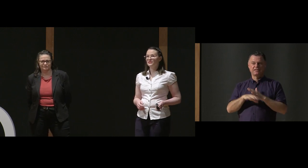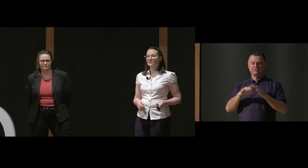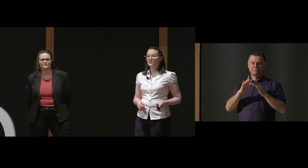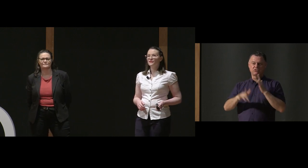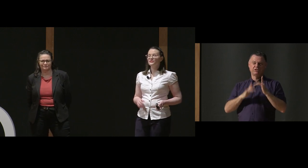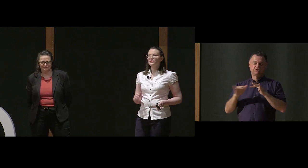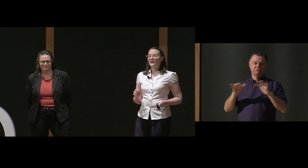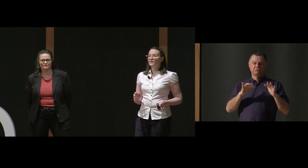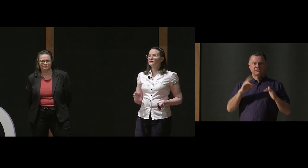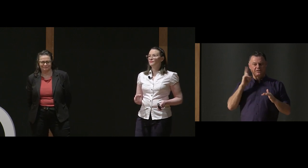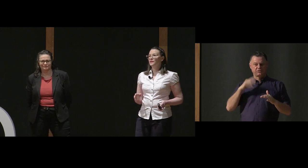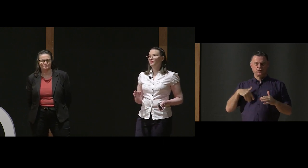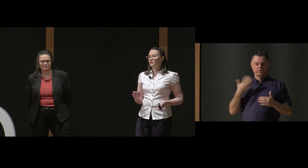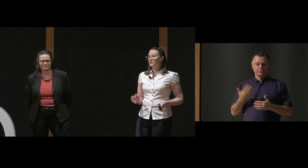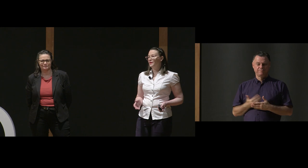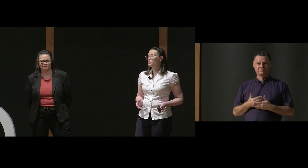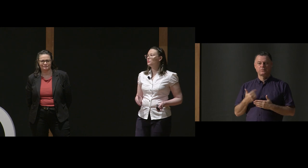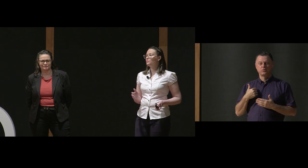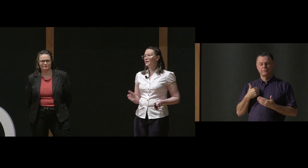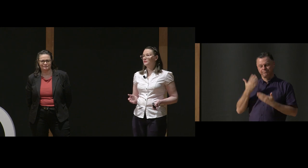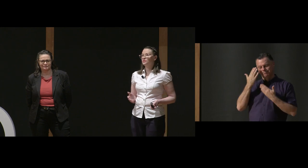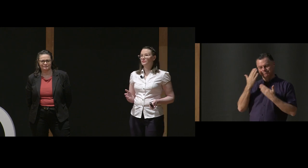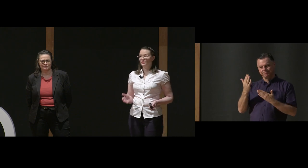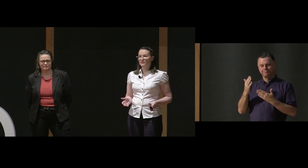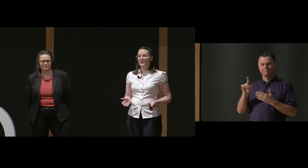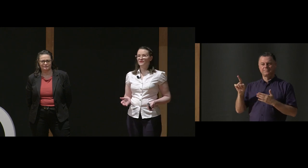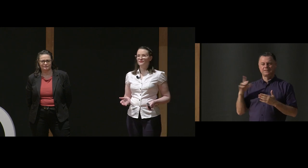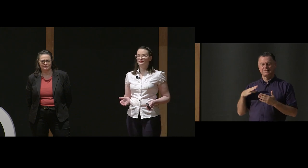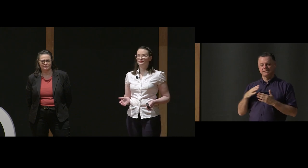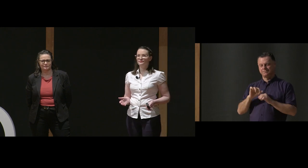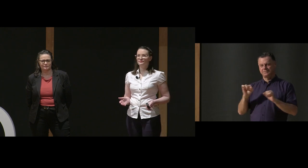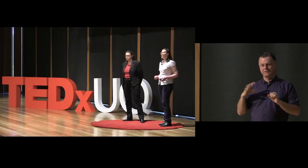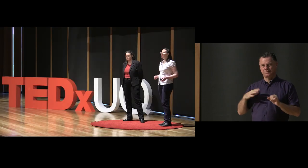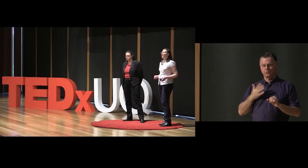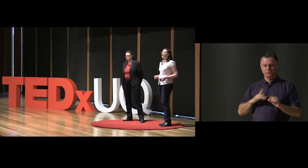the internet. And that was something that we wanted to make sure we understood and respected.